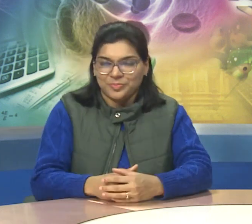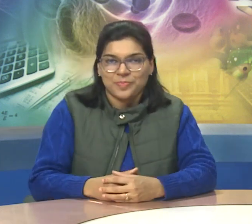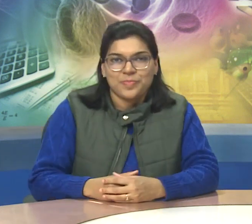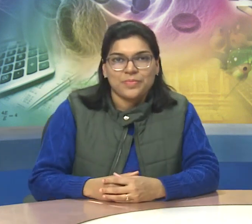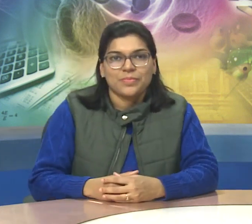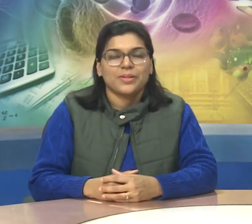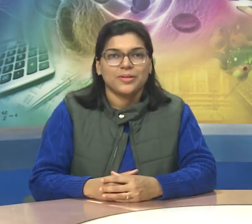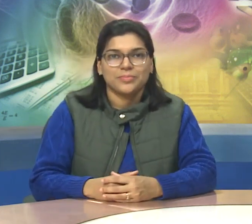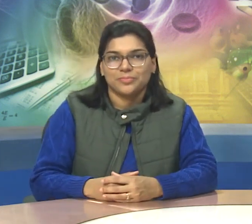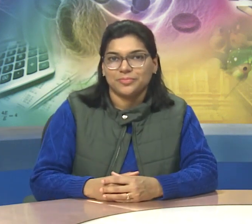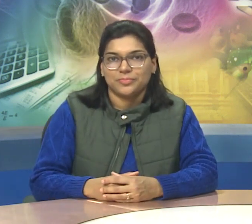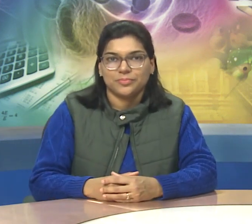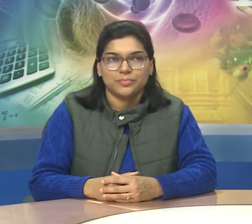comes in our life.